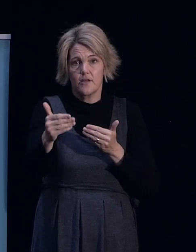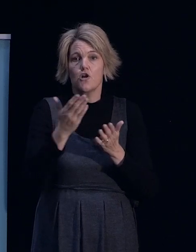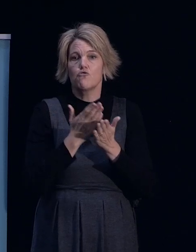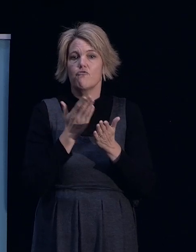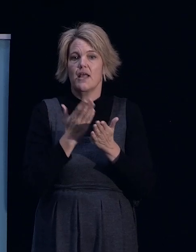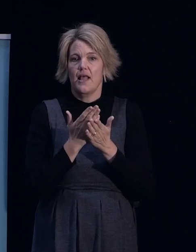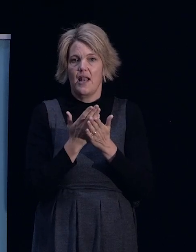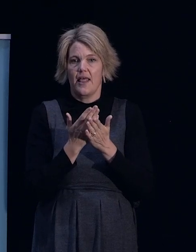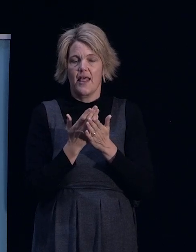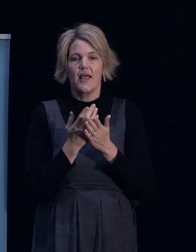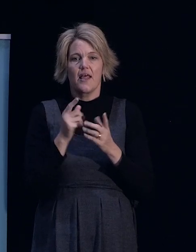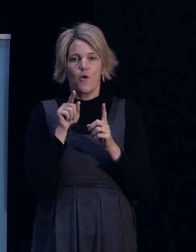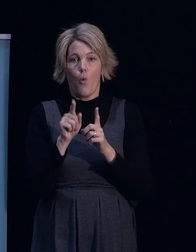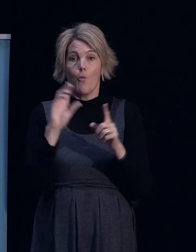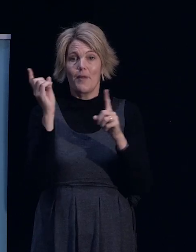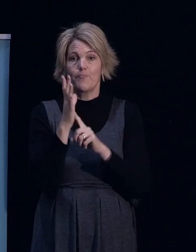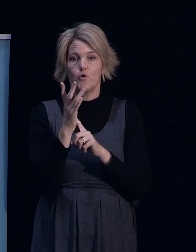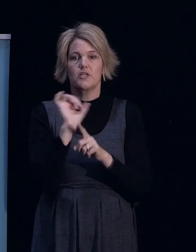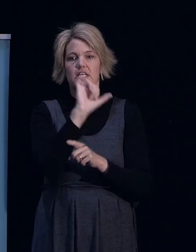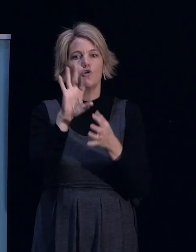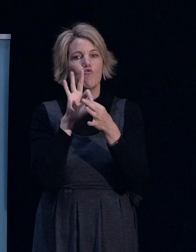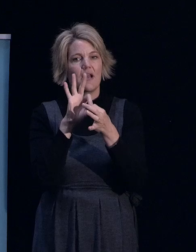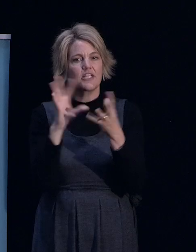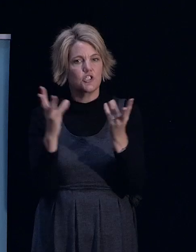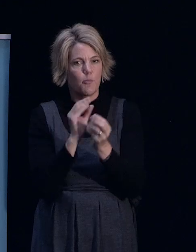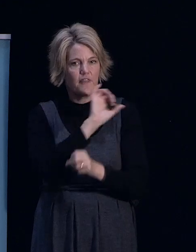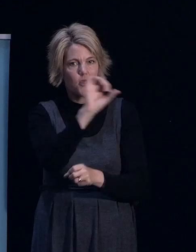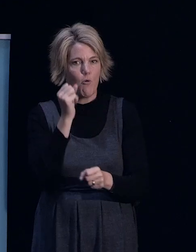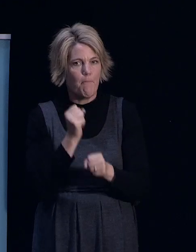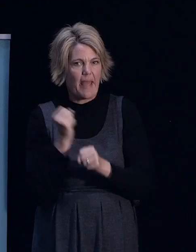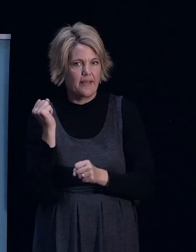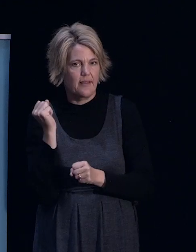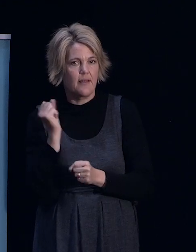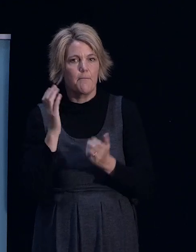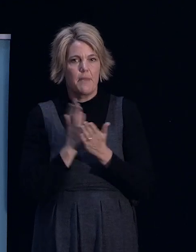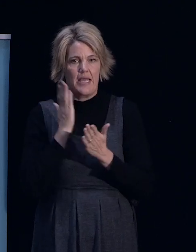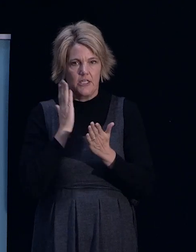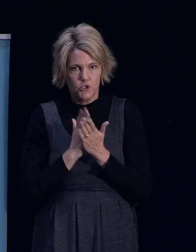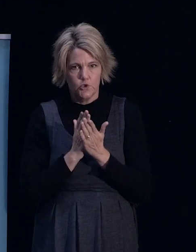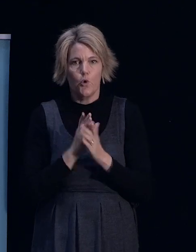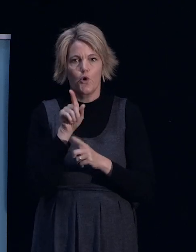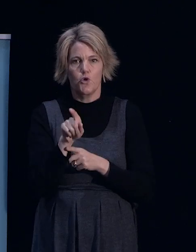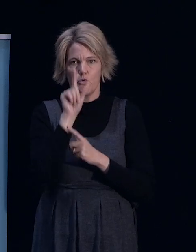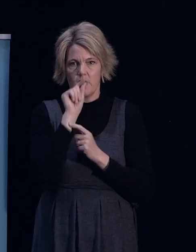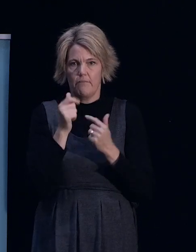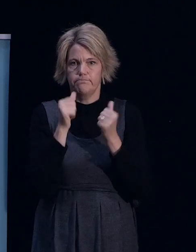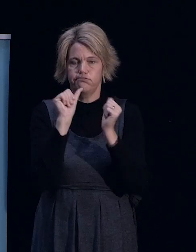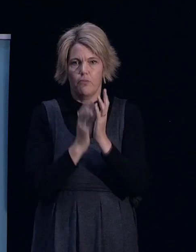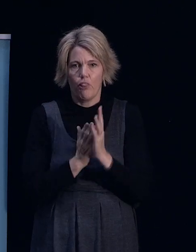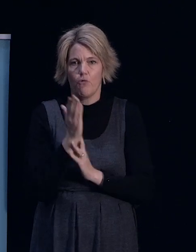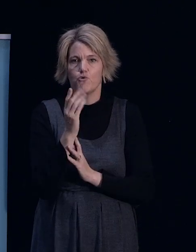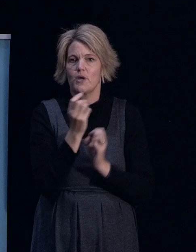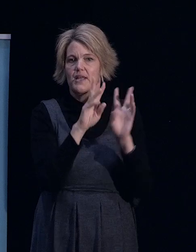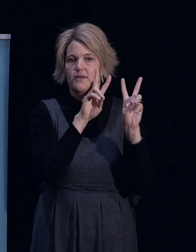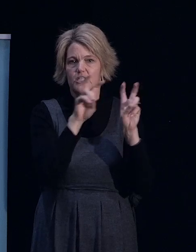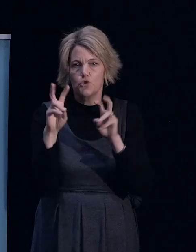relationship with your bank and making sure that you can get through what you need to get through and to